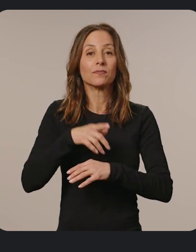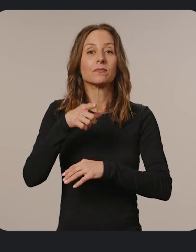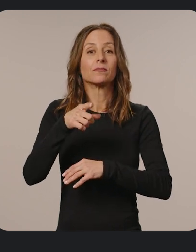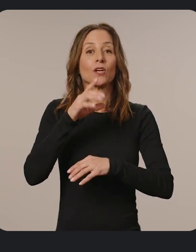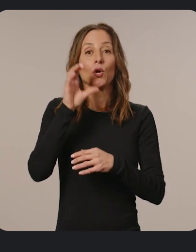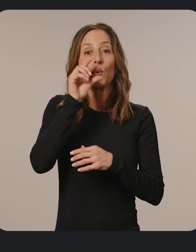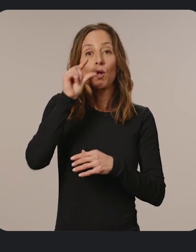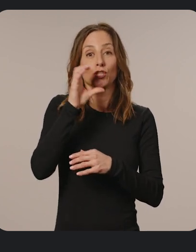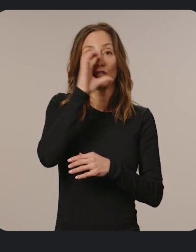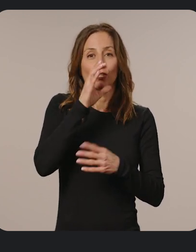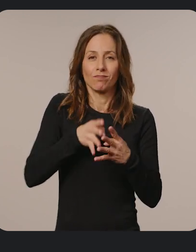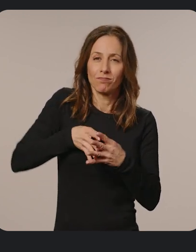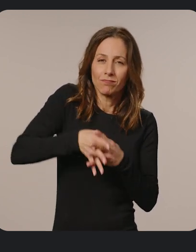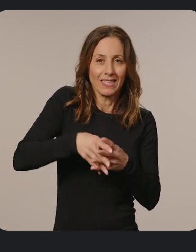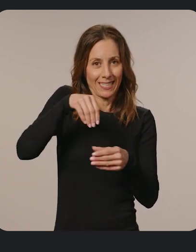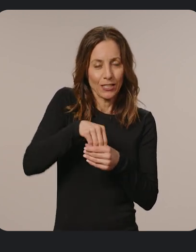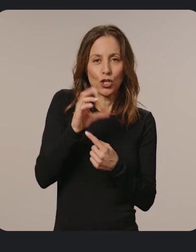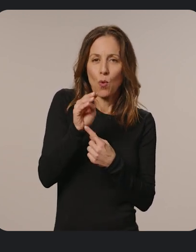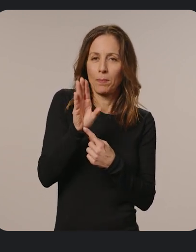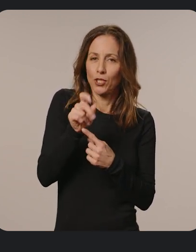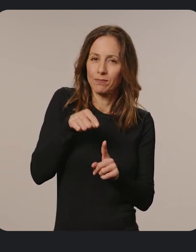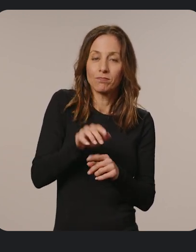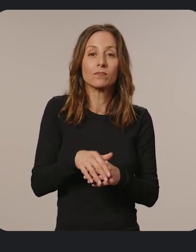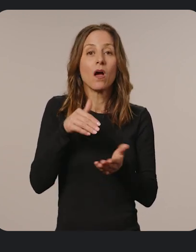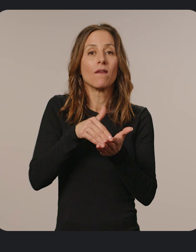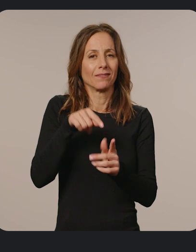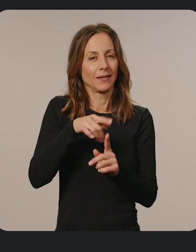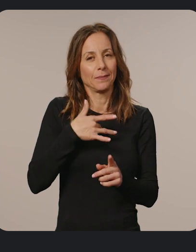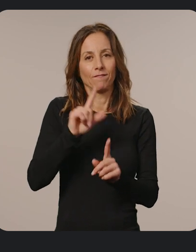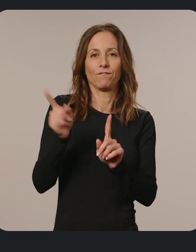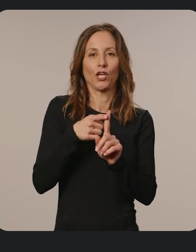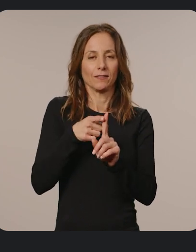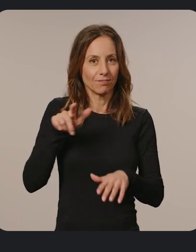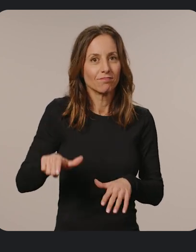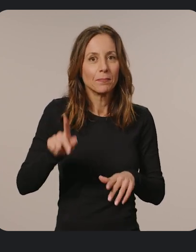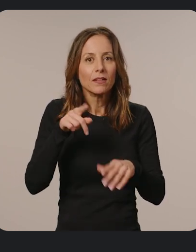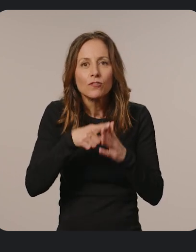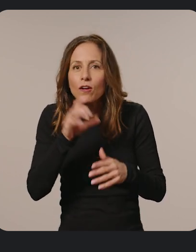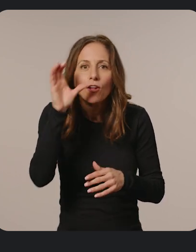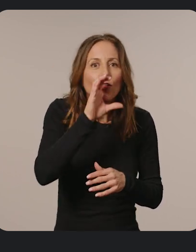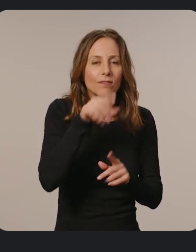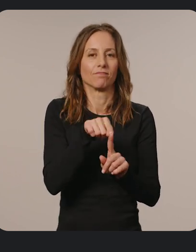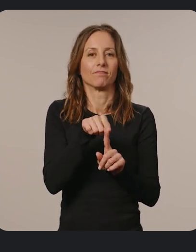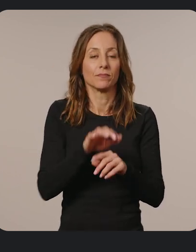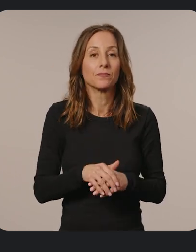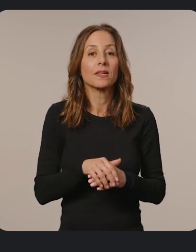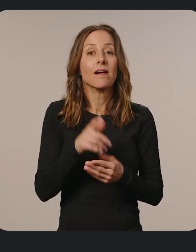deeply integrated into Chromebooks, and it's often the first stop people make when they're looking to get something done. To